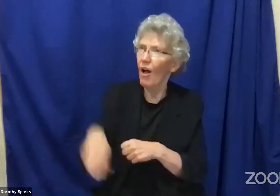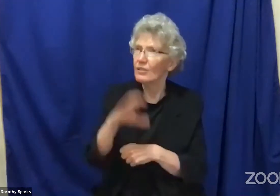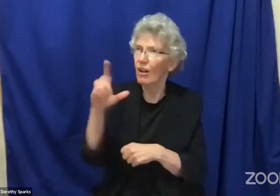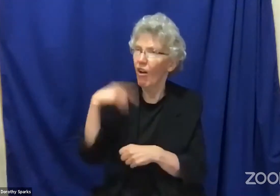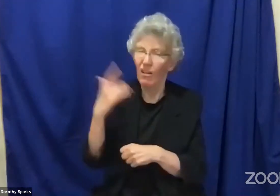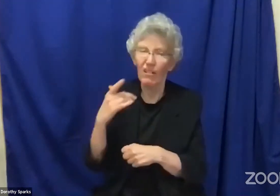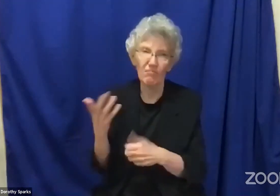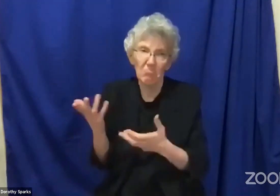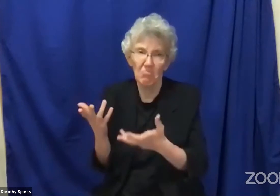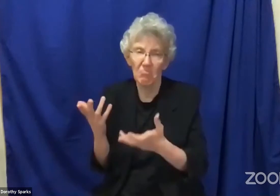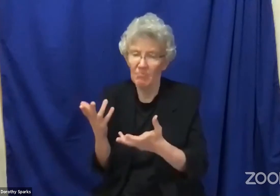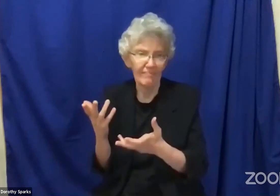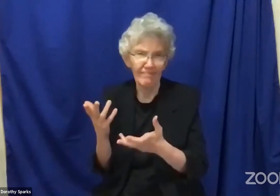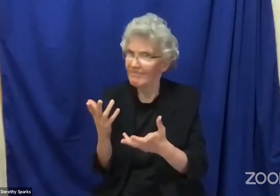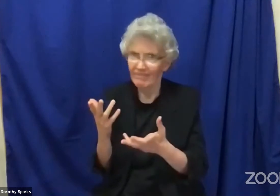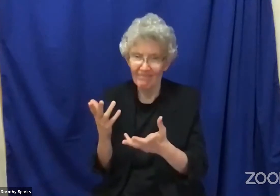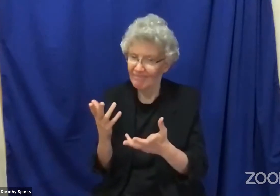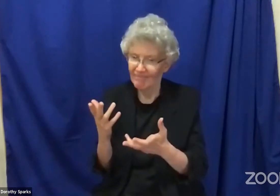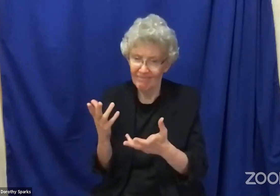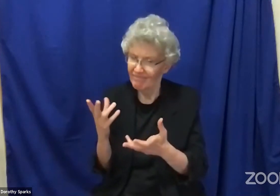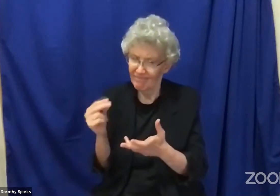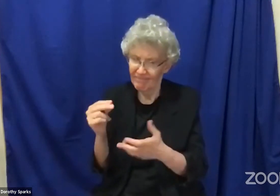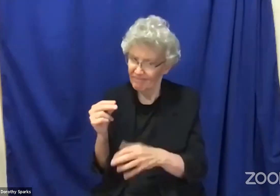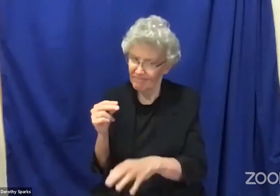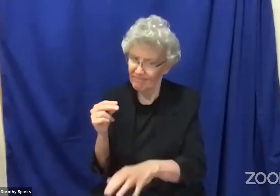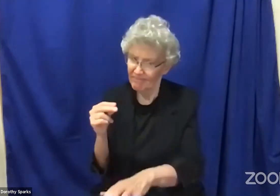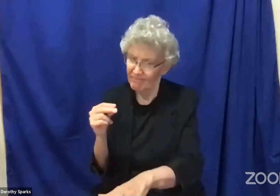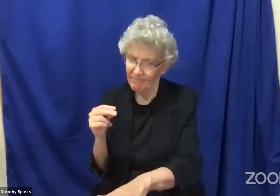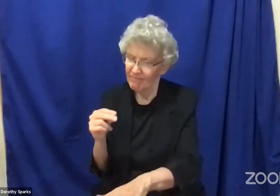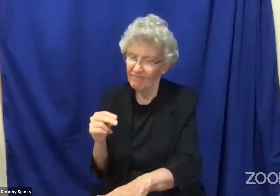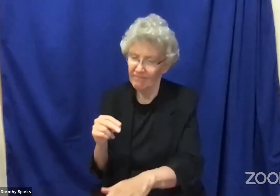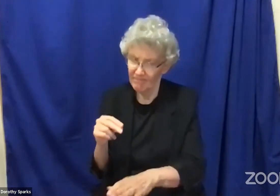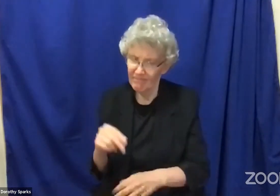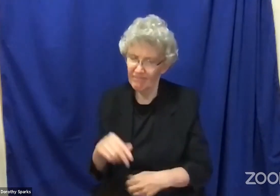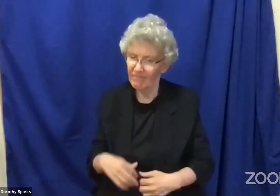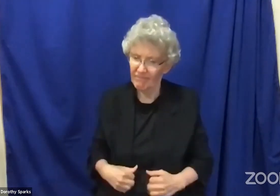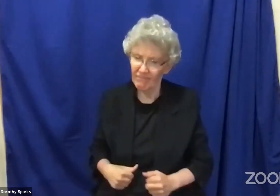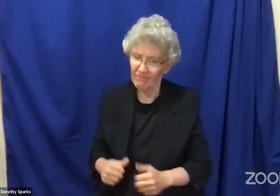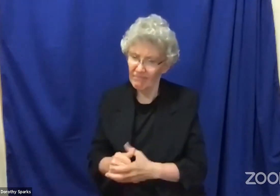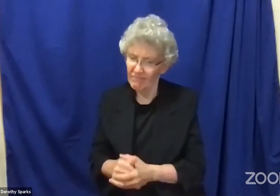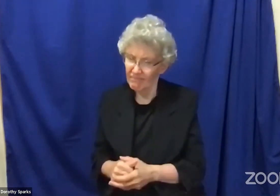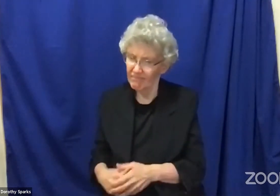The message about the cross does not make any sense to lost people.